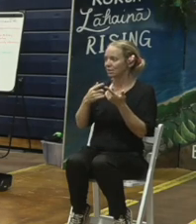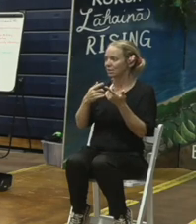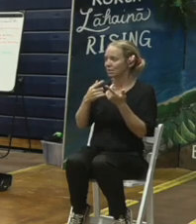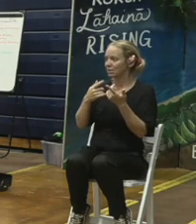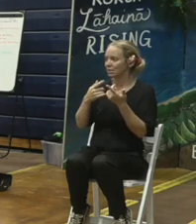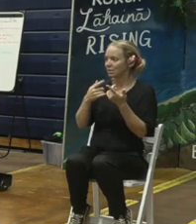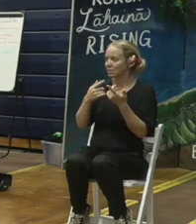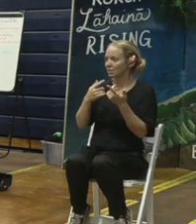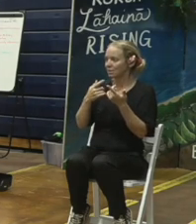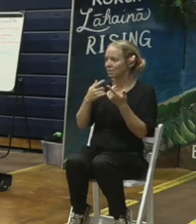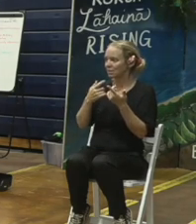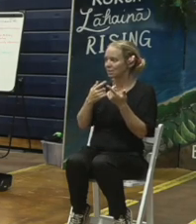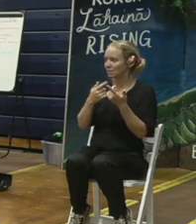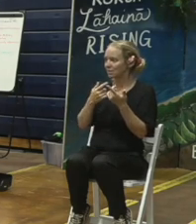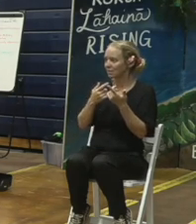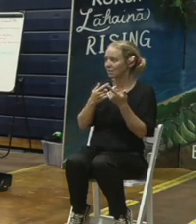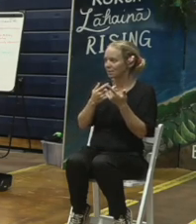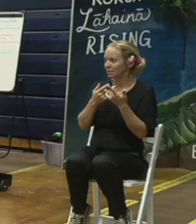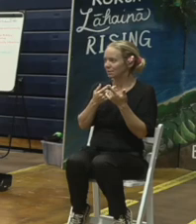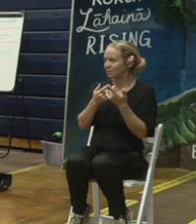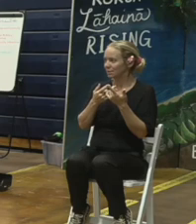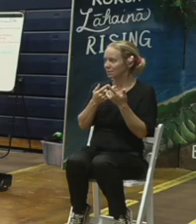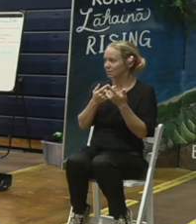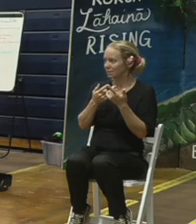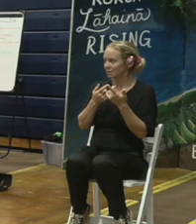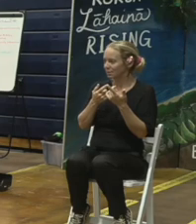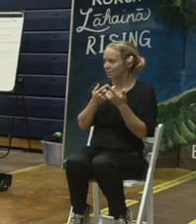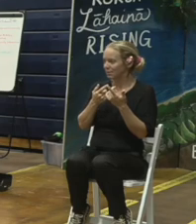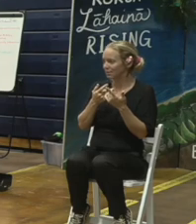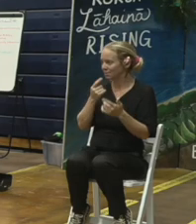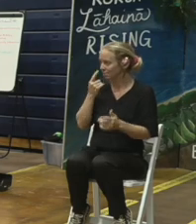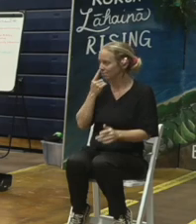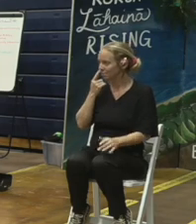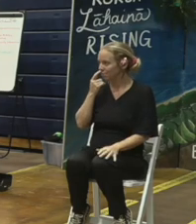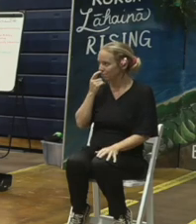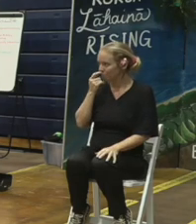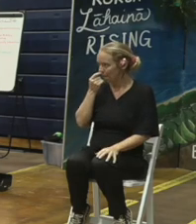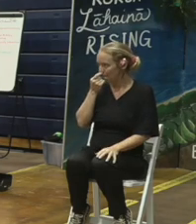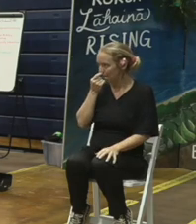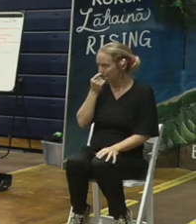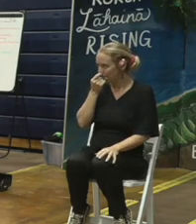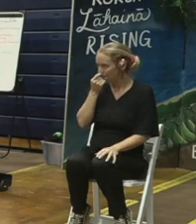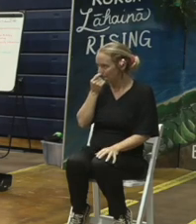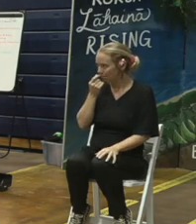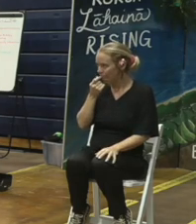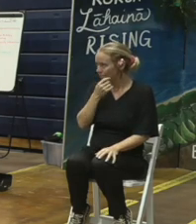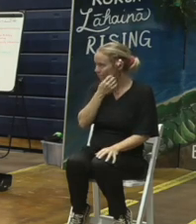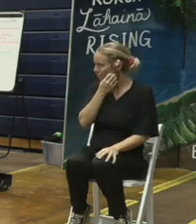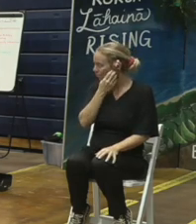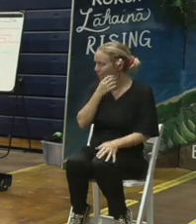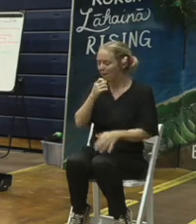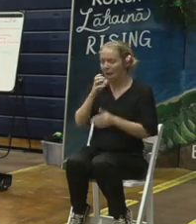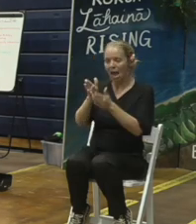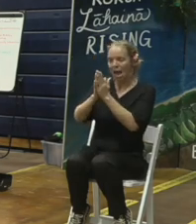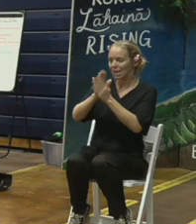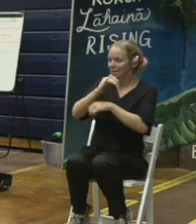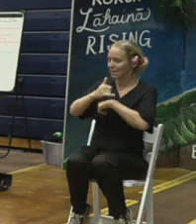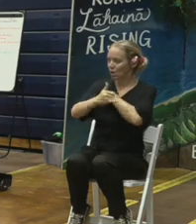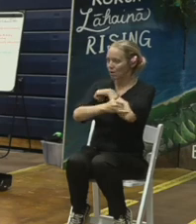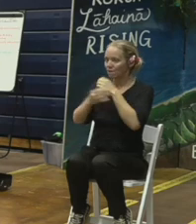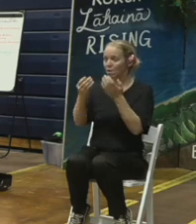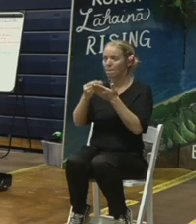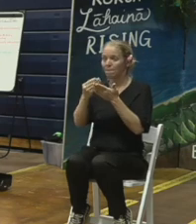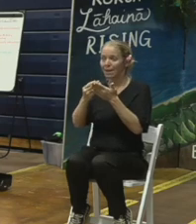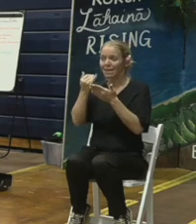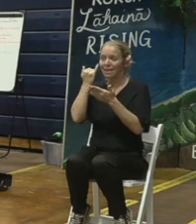to talk afterwards I will be here for his later cousin yes and we're also not asking the county for any money if you were to exercise